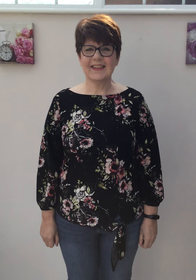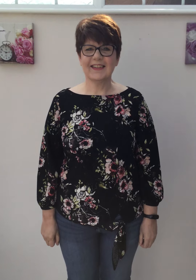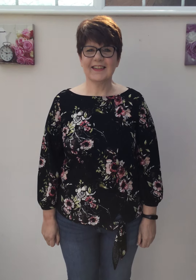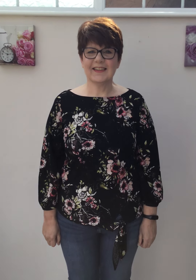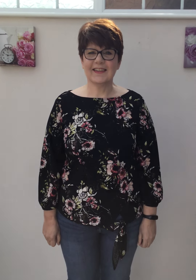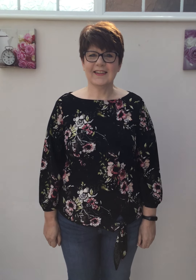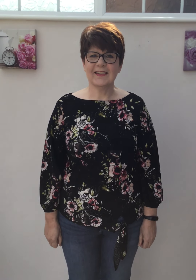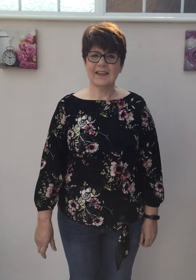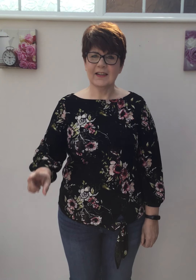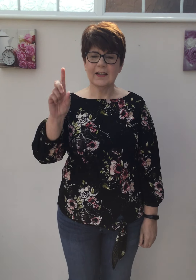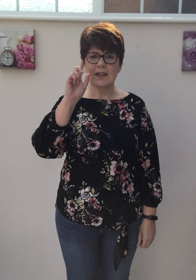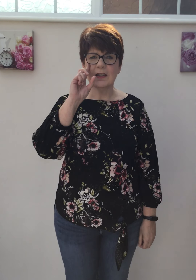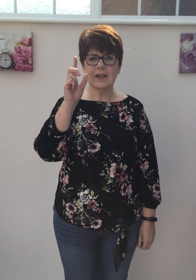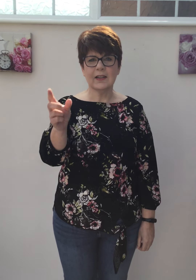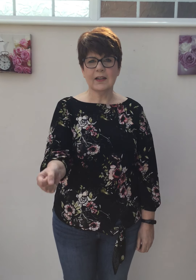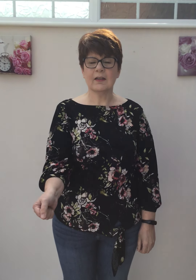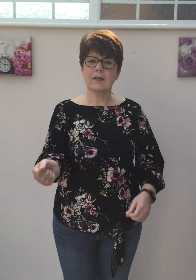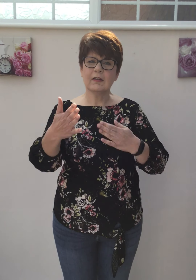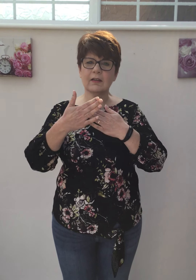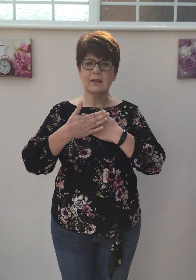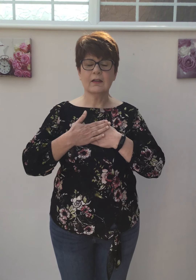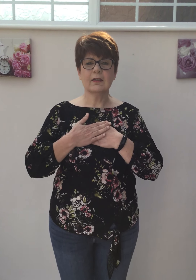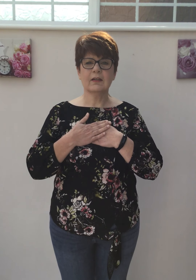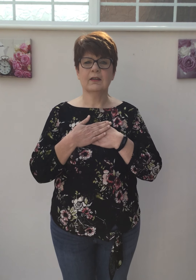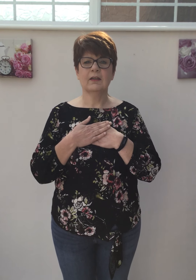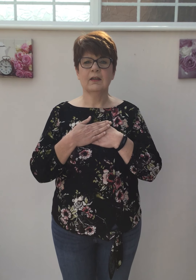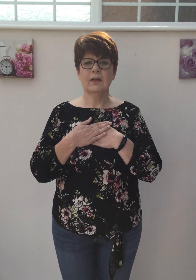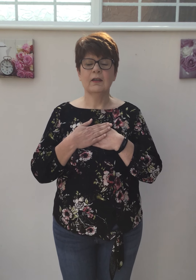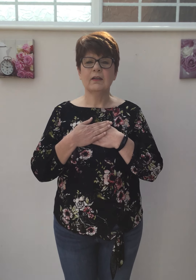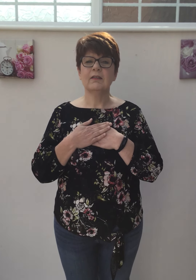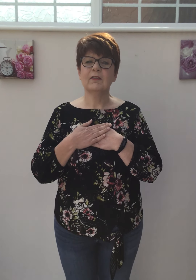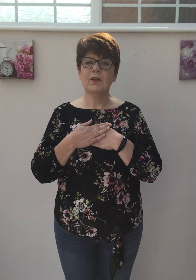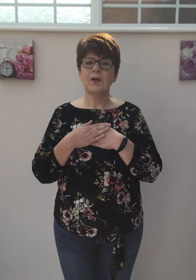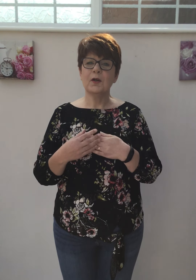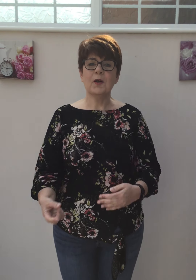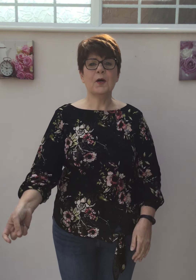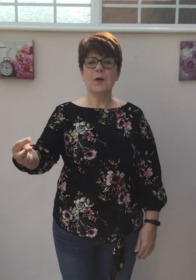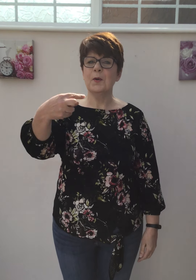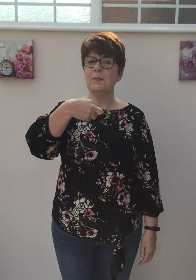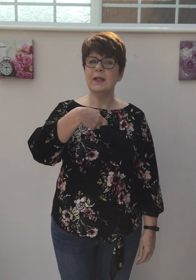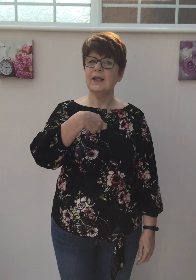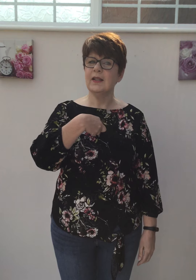I found a love for me